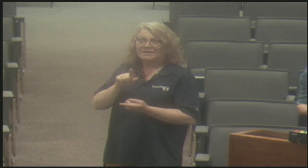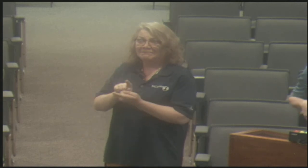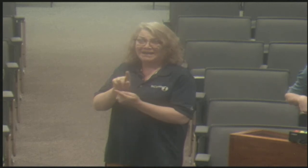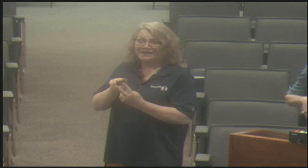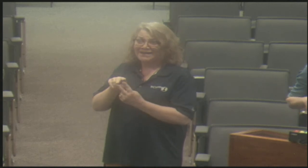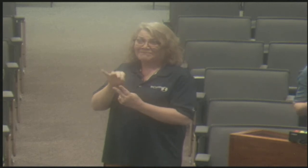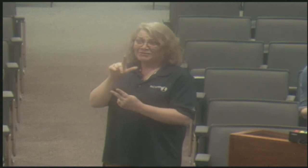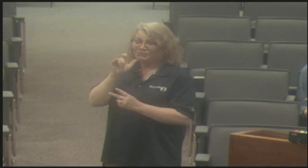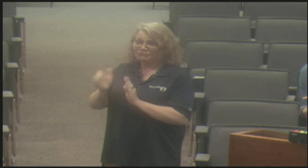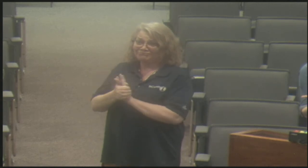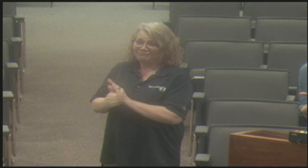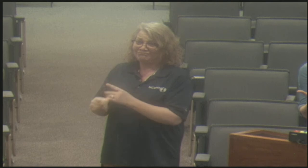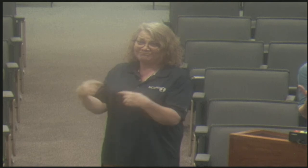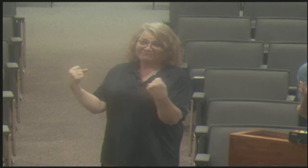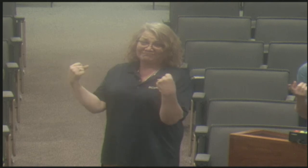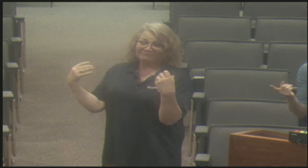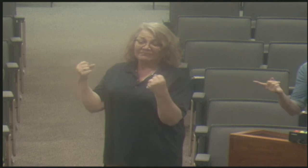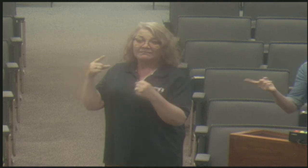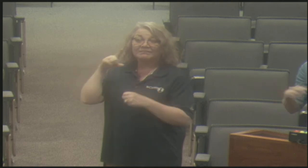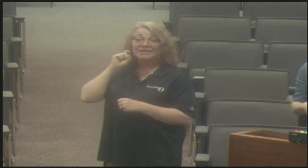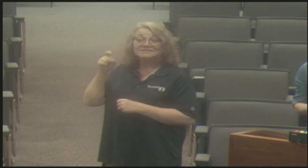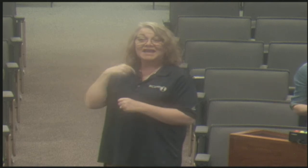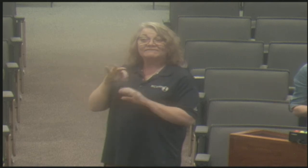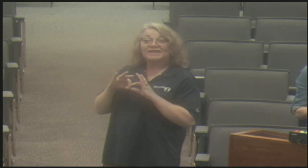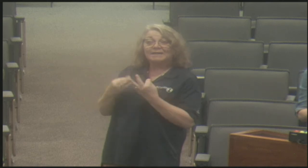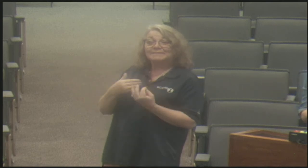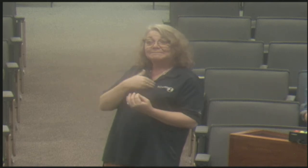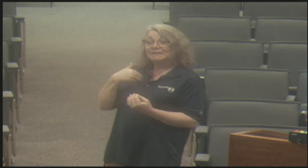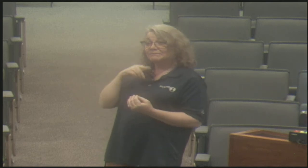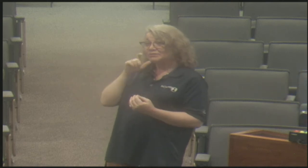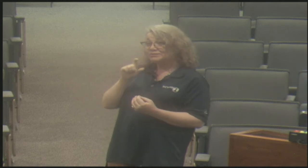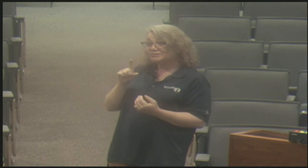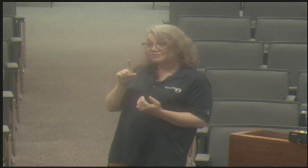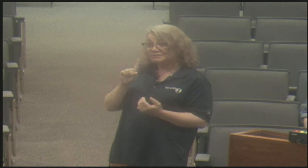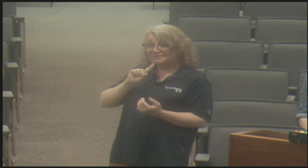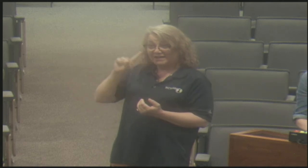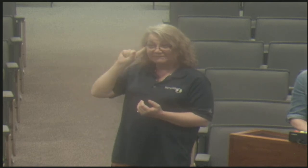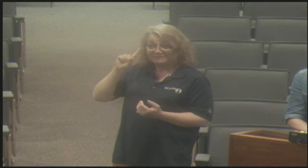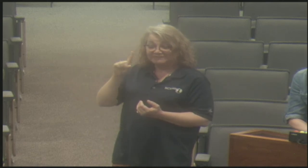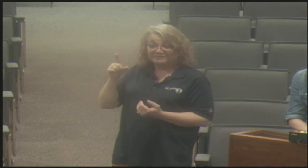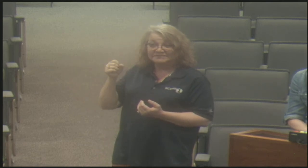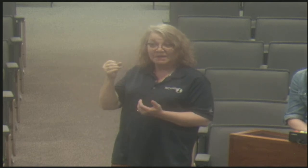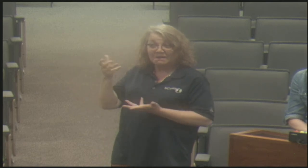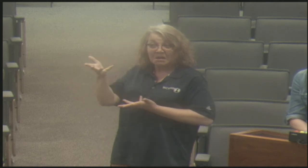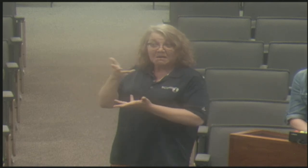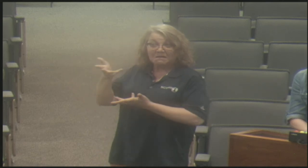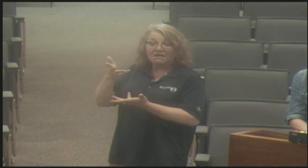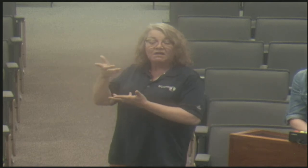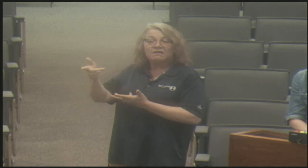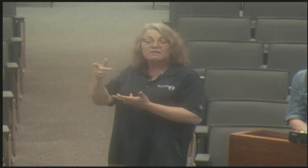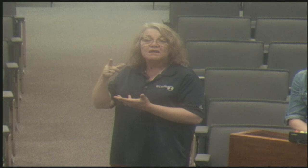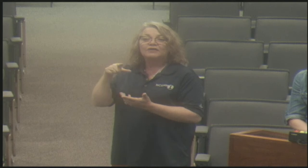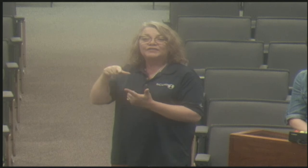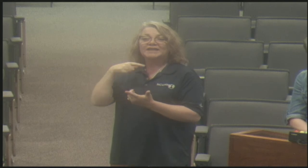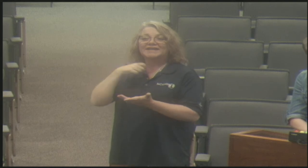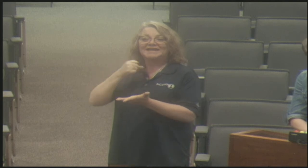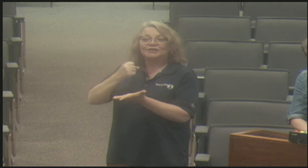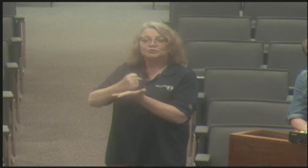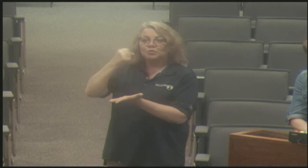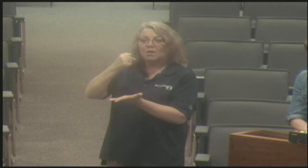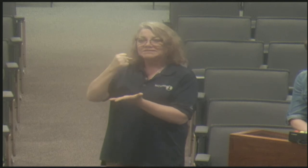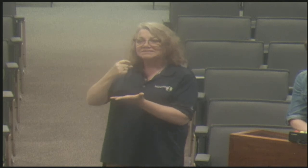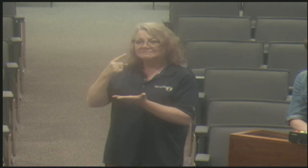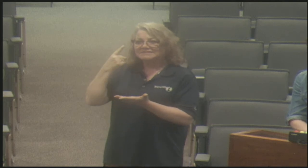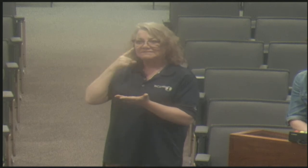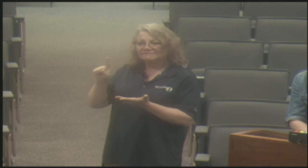those officers, um, we've met two that are incredible. Um, they actually have family members, um, who are deaf and